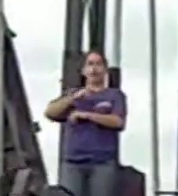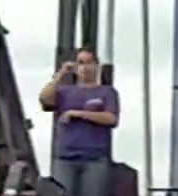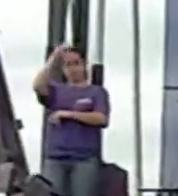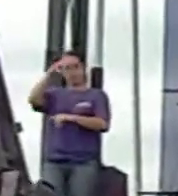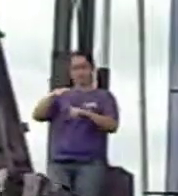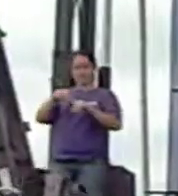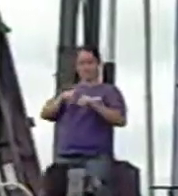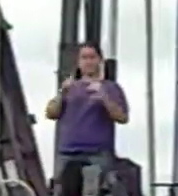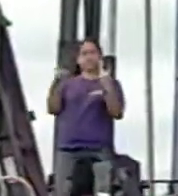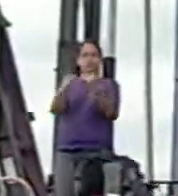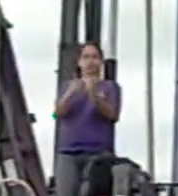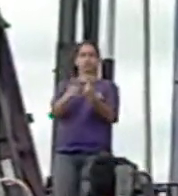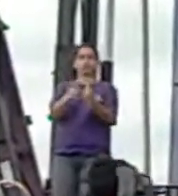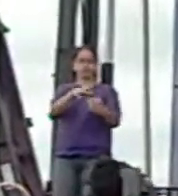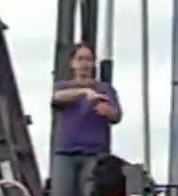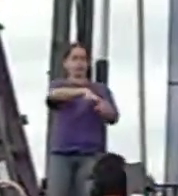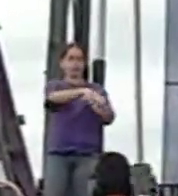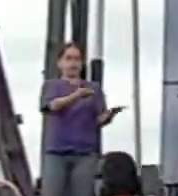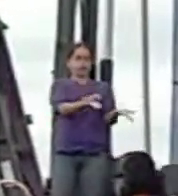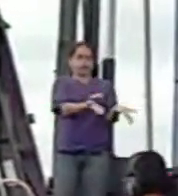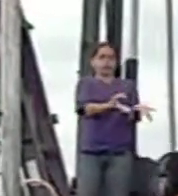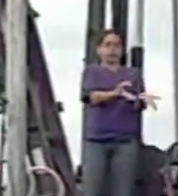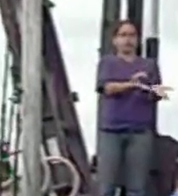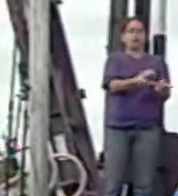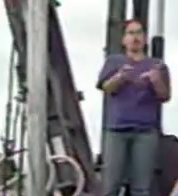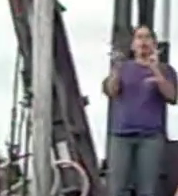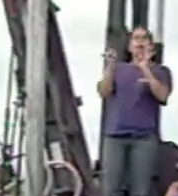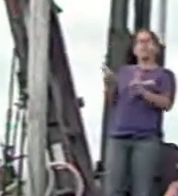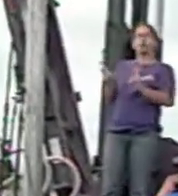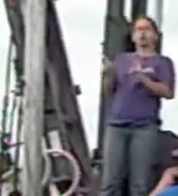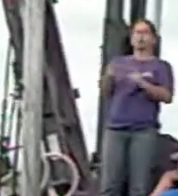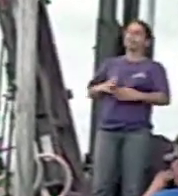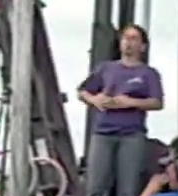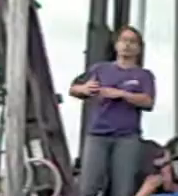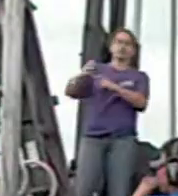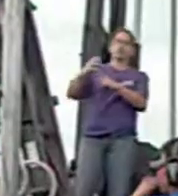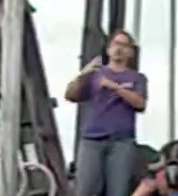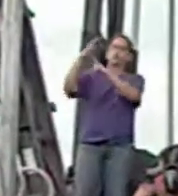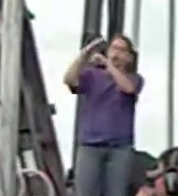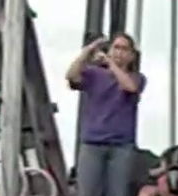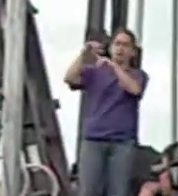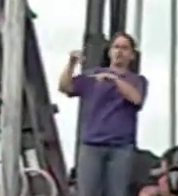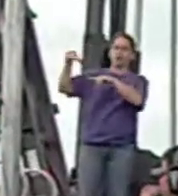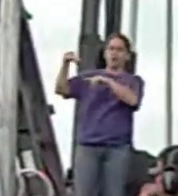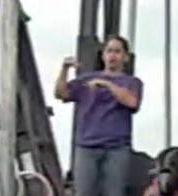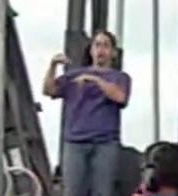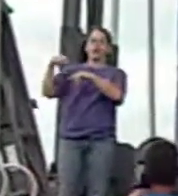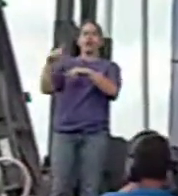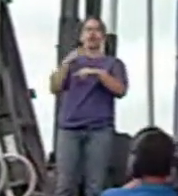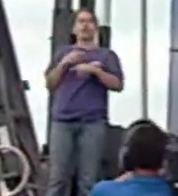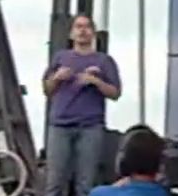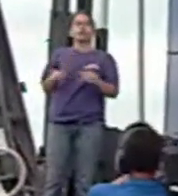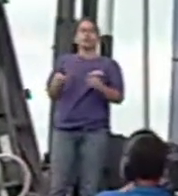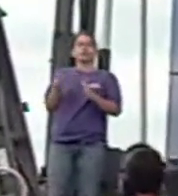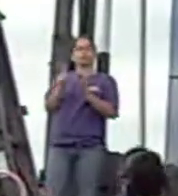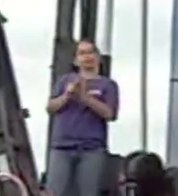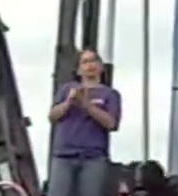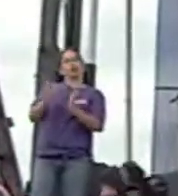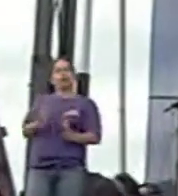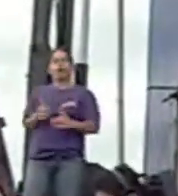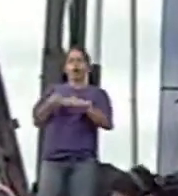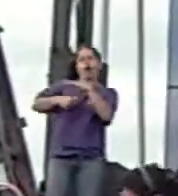Morgan's Wonderland is located, a person who is a champion of the underdog, the